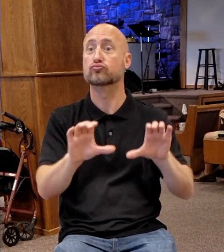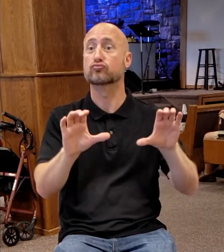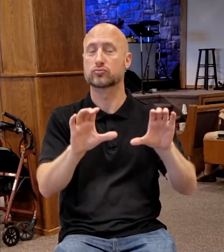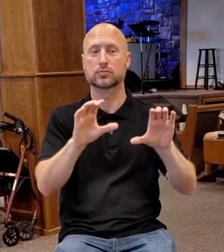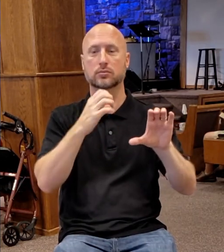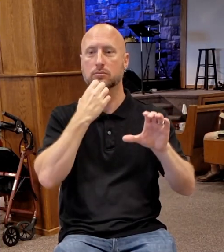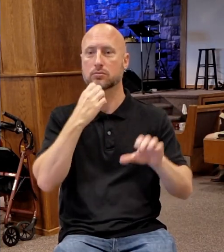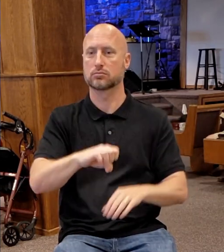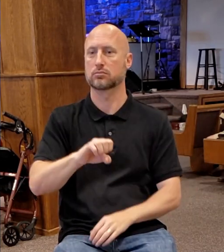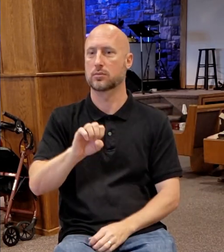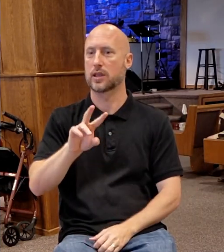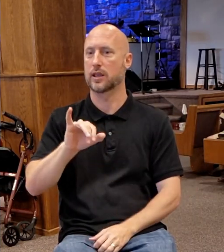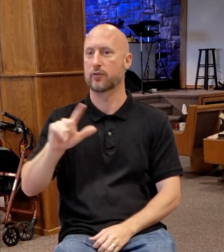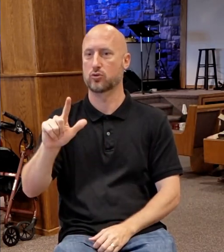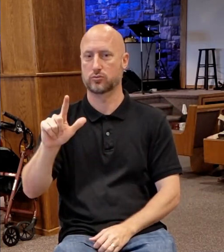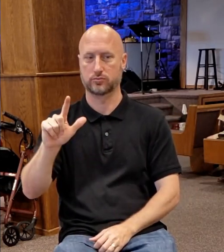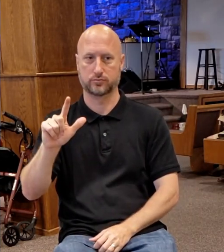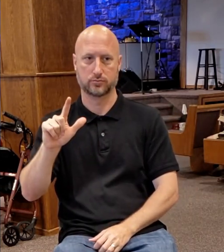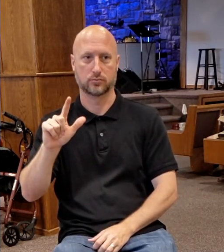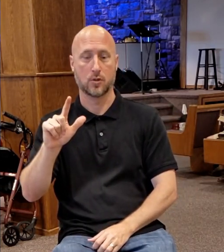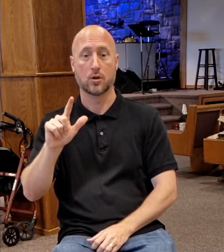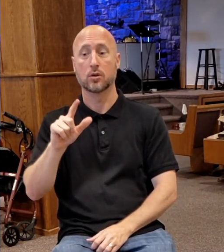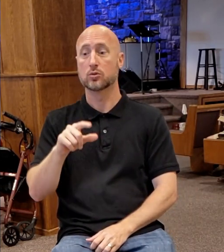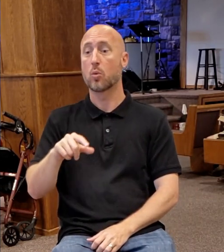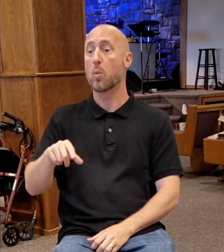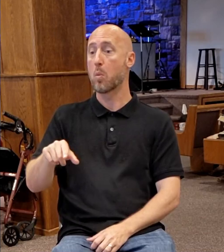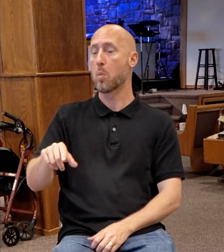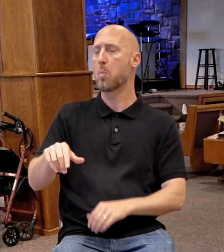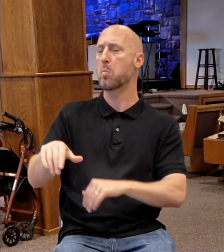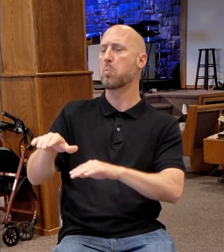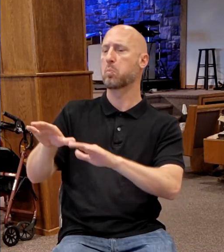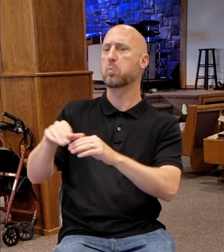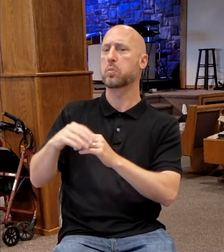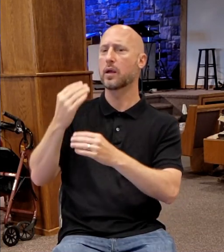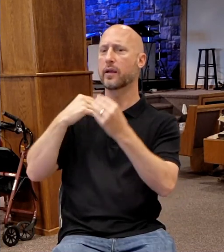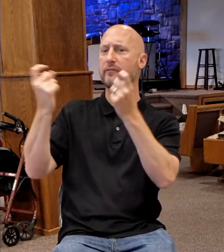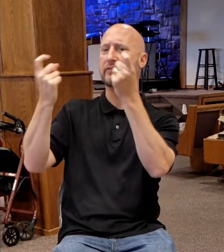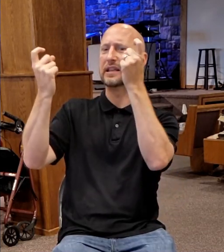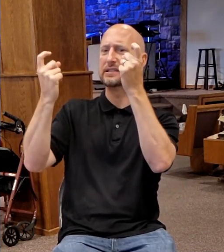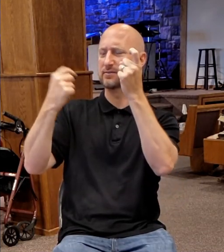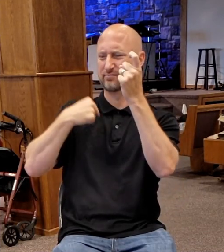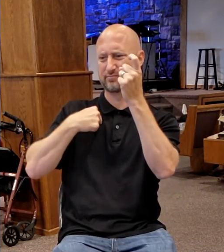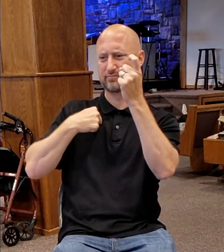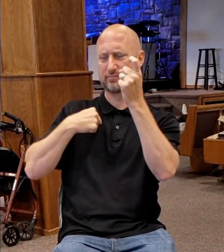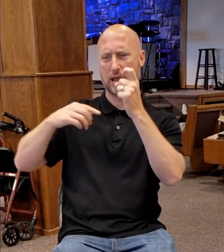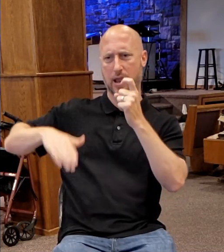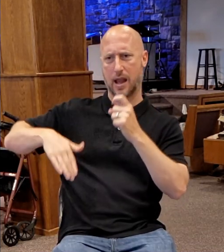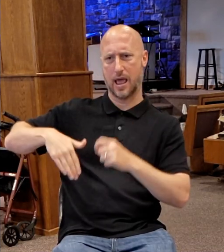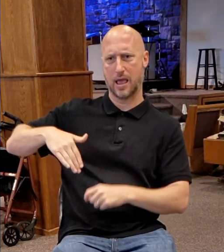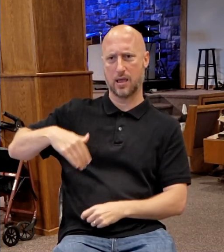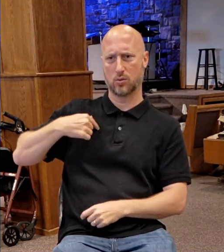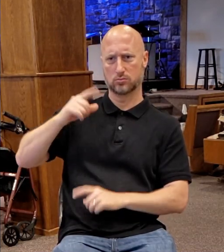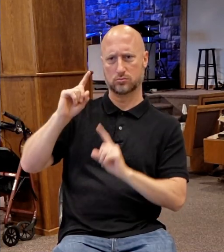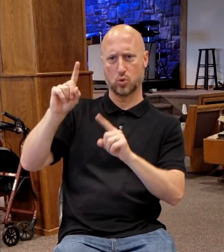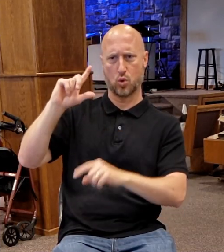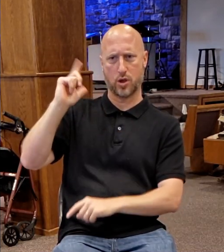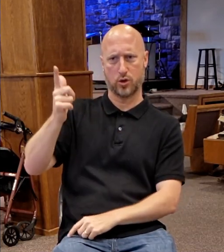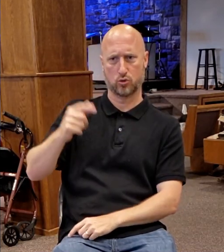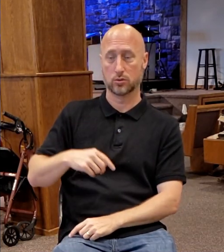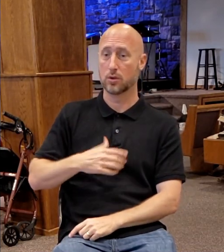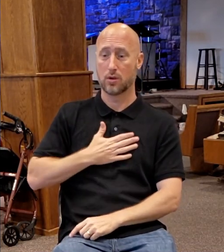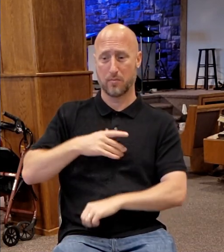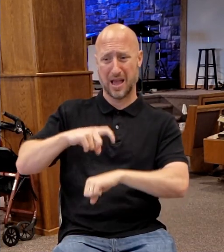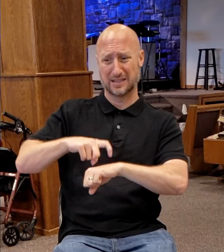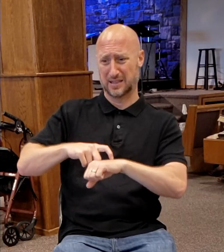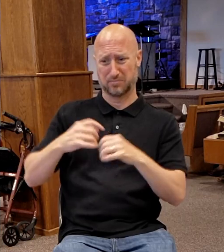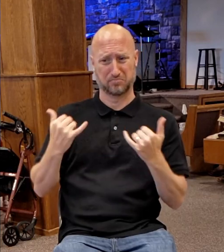evil. Go ye up unto this feast. I go not up yet unto this feast. For my time